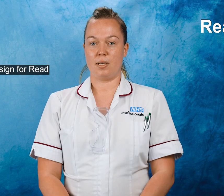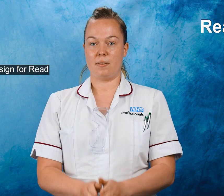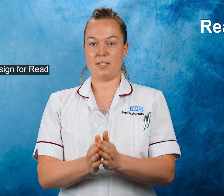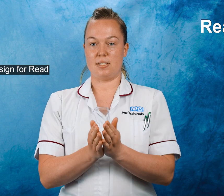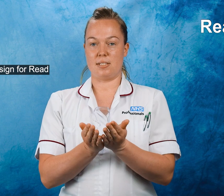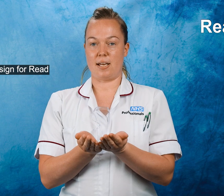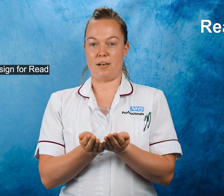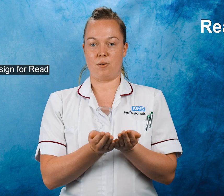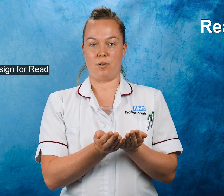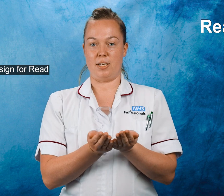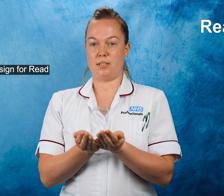This is the sign for reed.